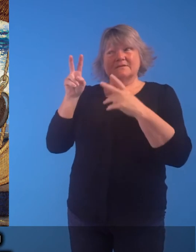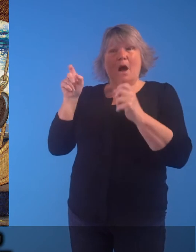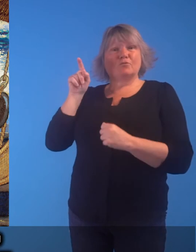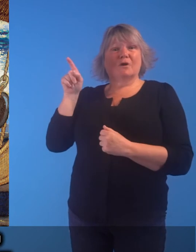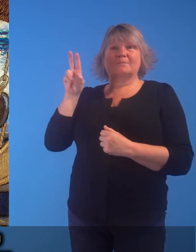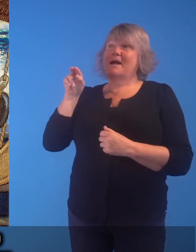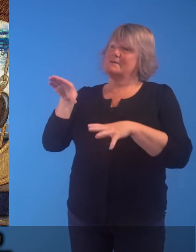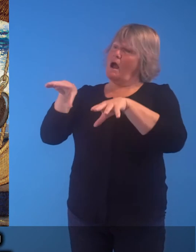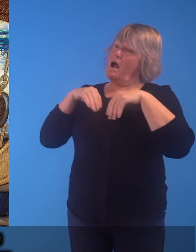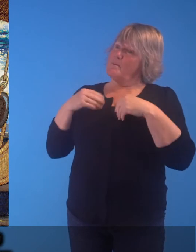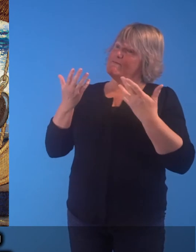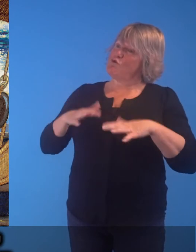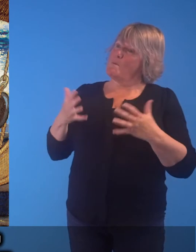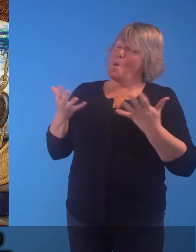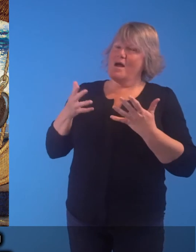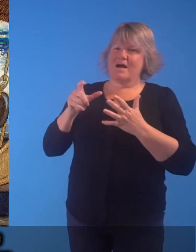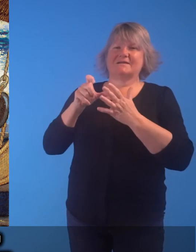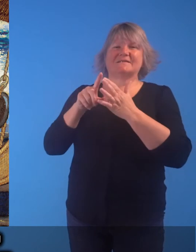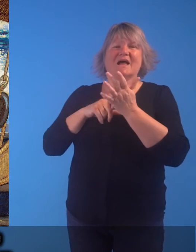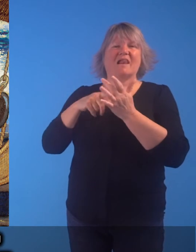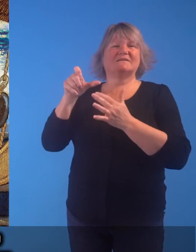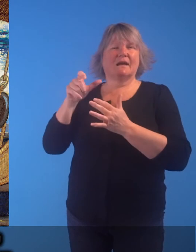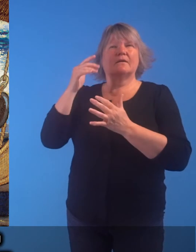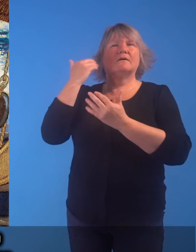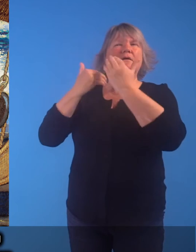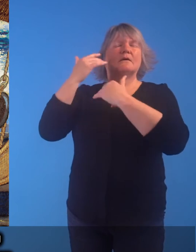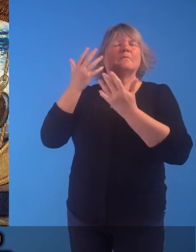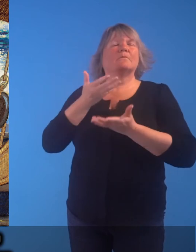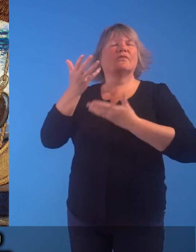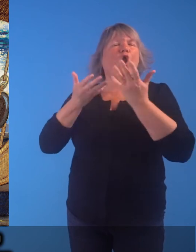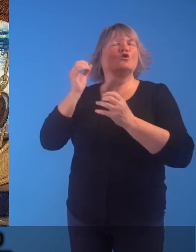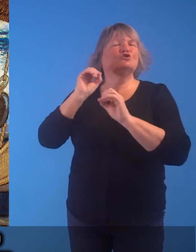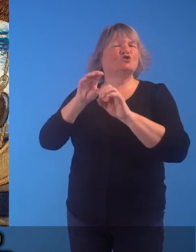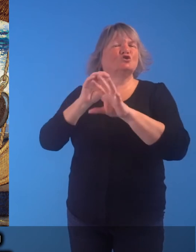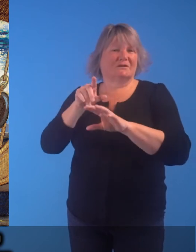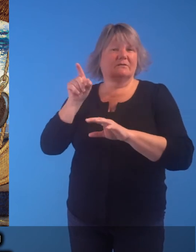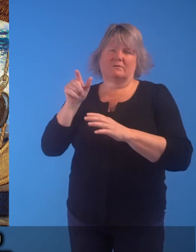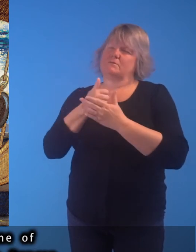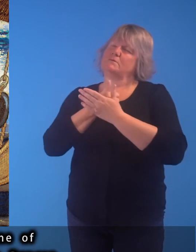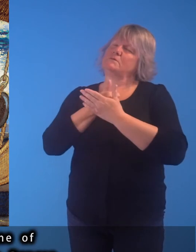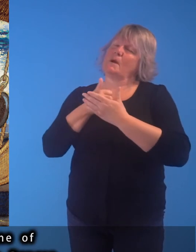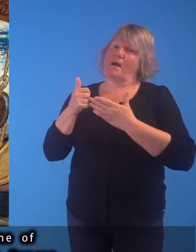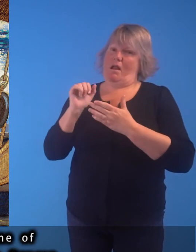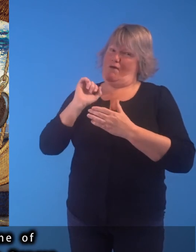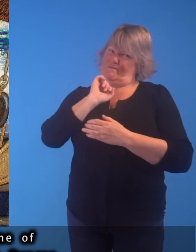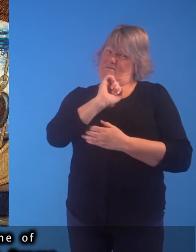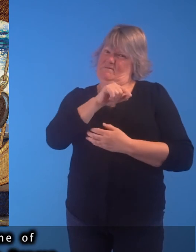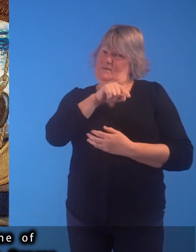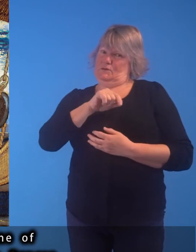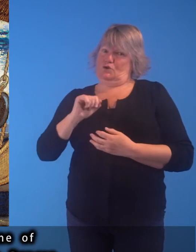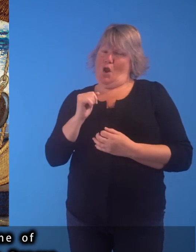The subject for this painting is taken from Celtic mythology and is typical of the